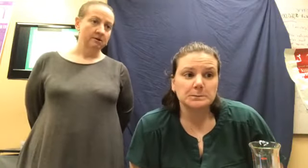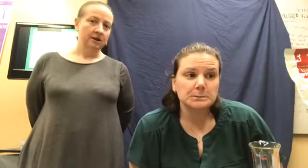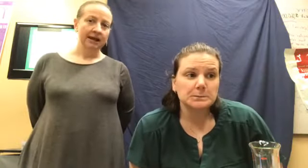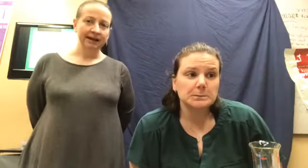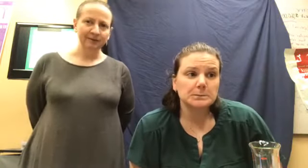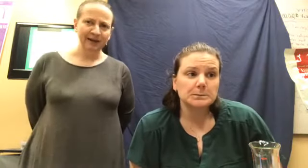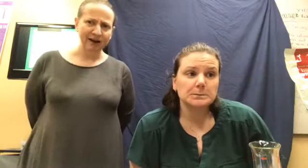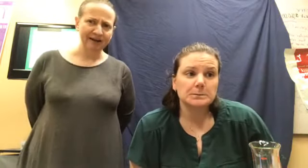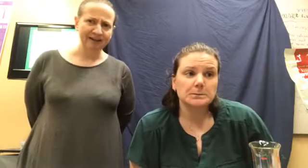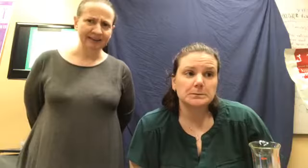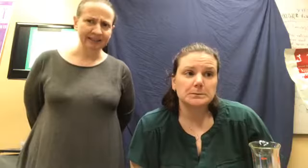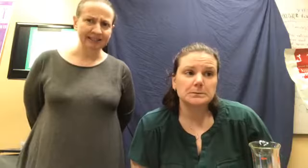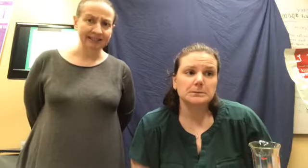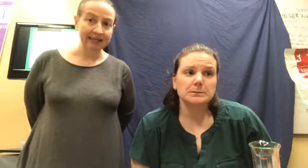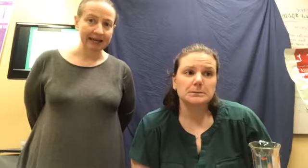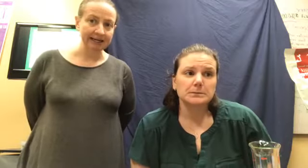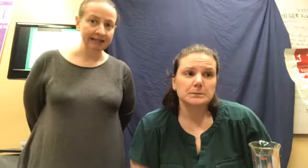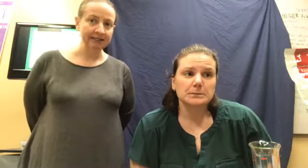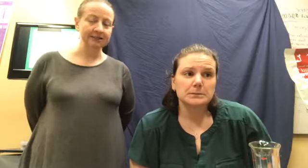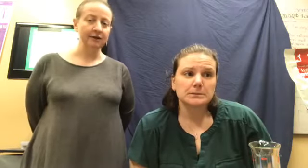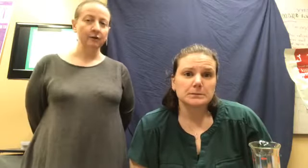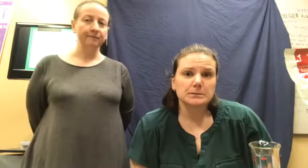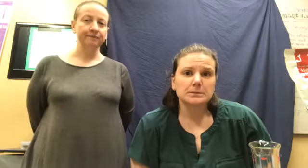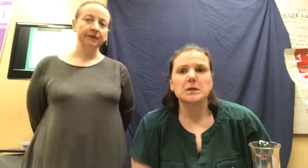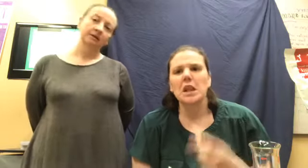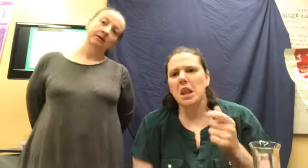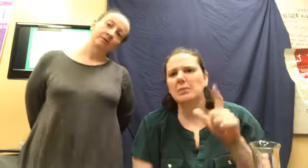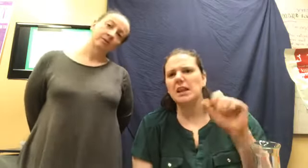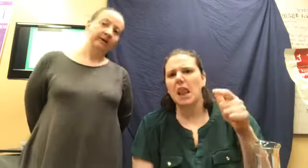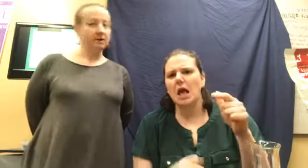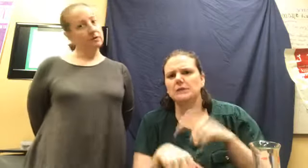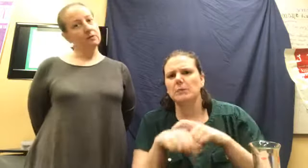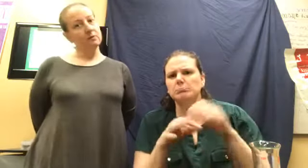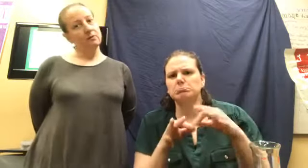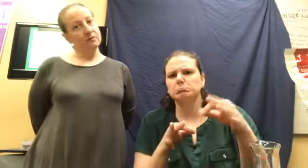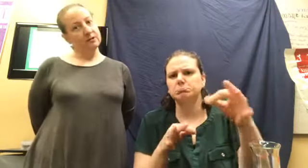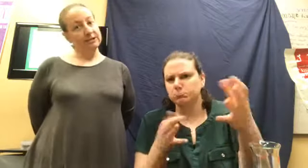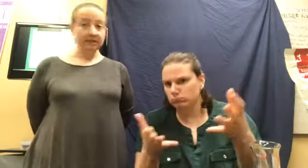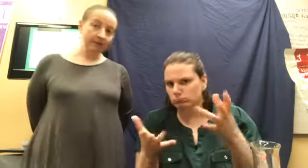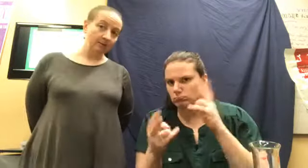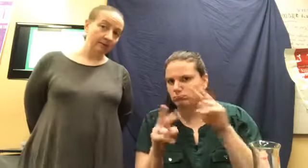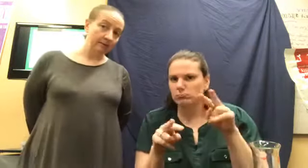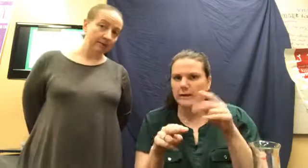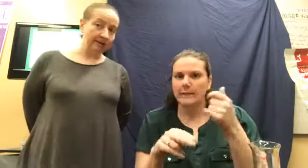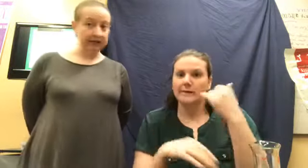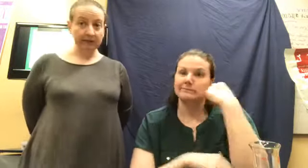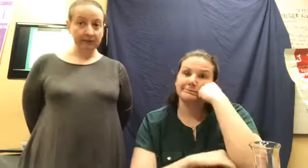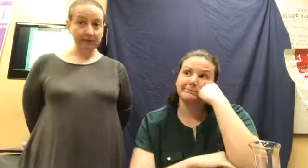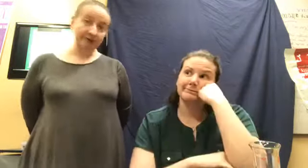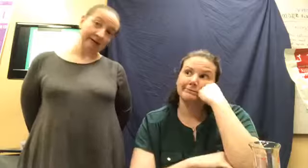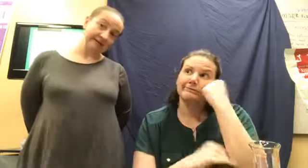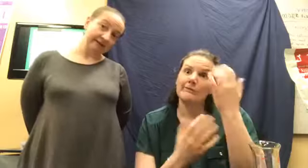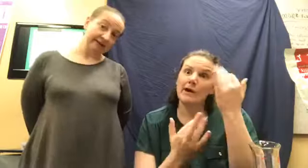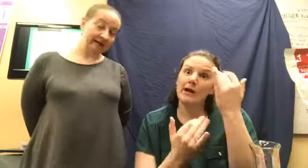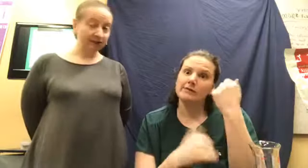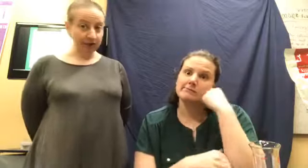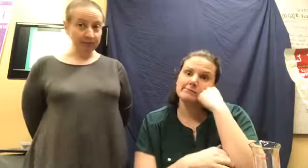And I know we are on a little delay. So we're going to look silly while we wait here. When you guys finally catch up,